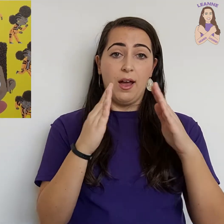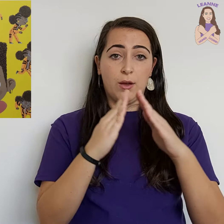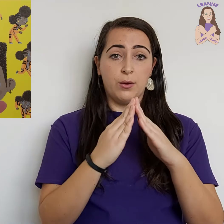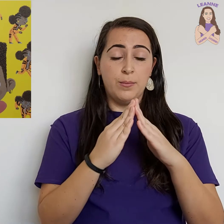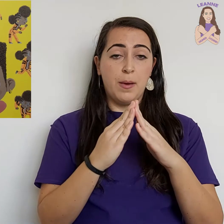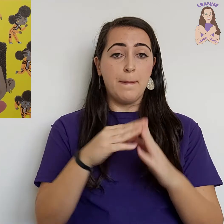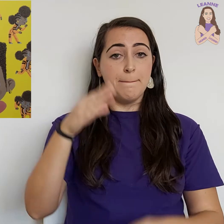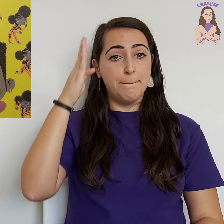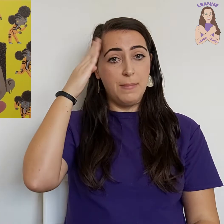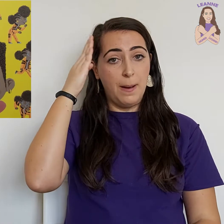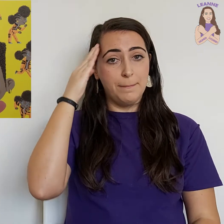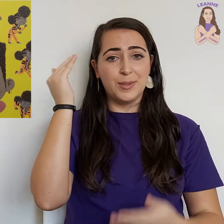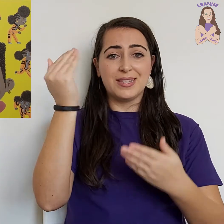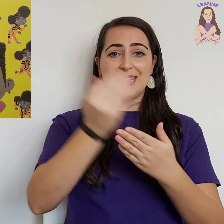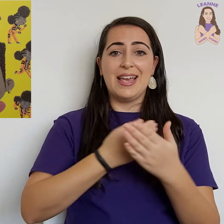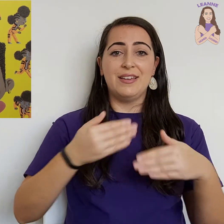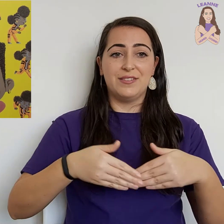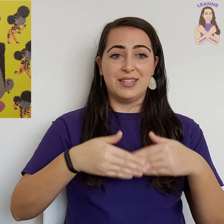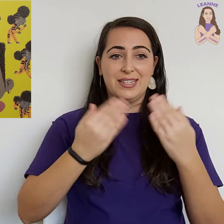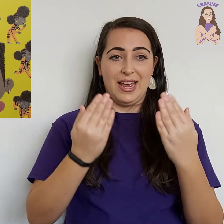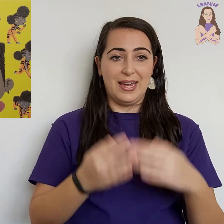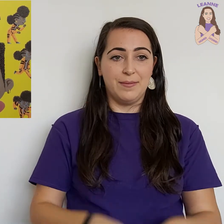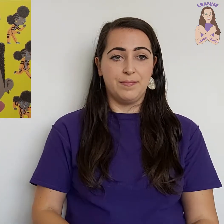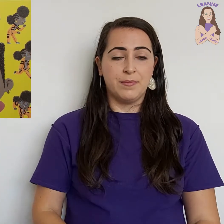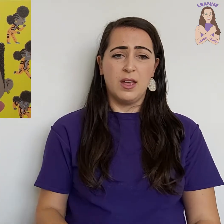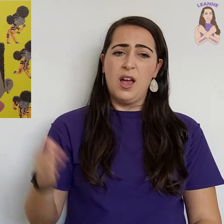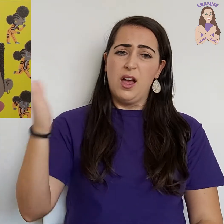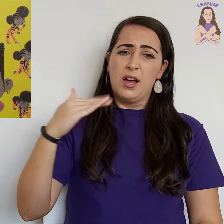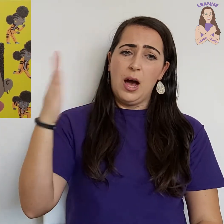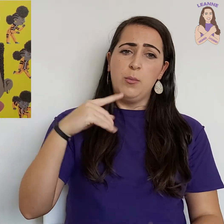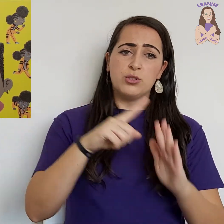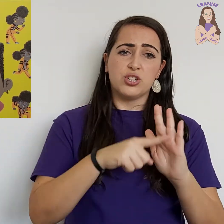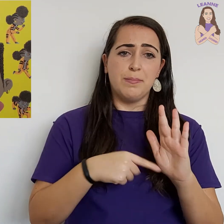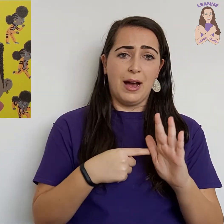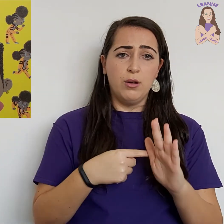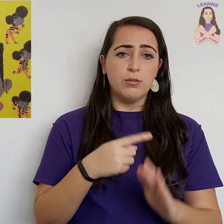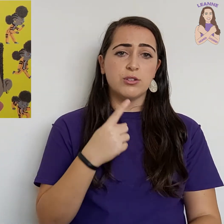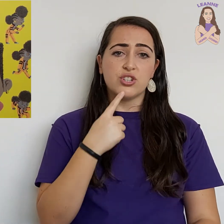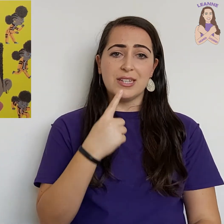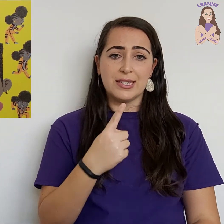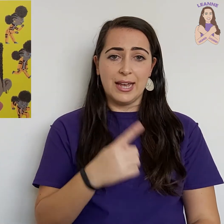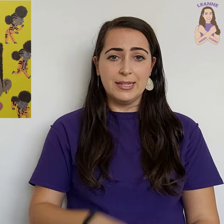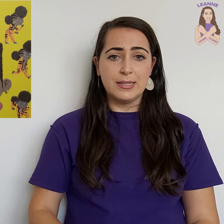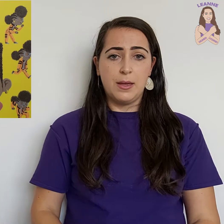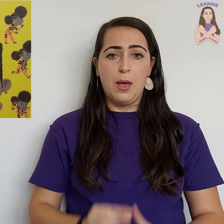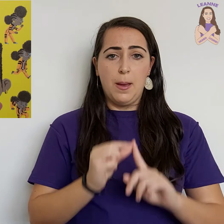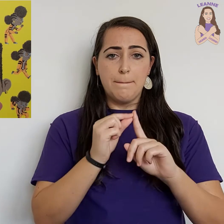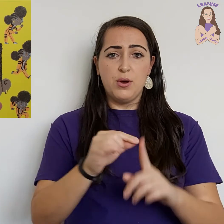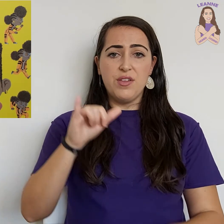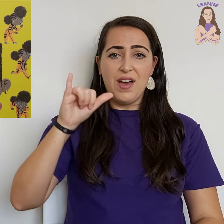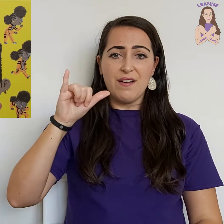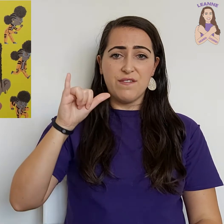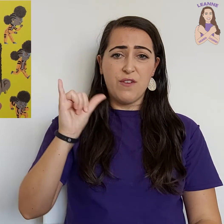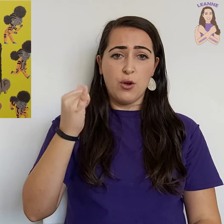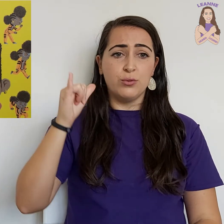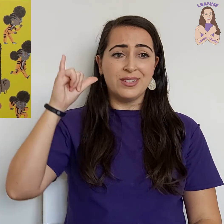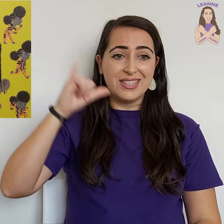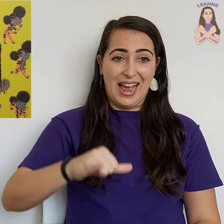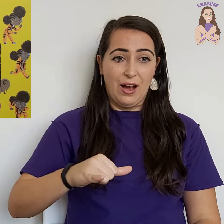home, Mum saves the day. Come on Jamal, she says. Put that phone down